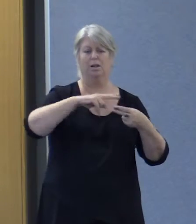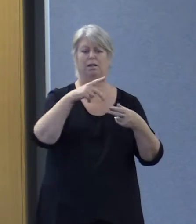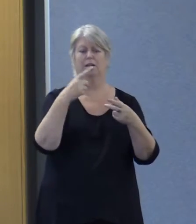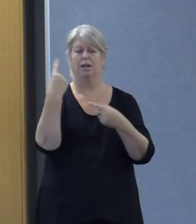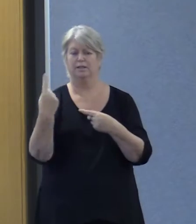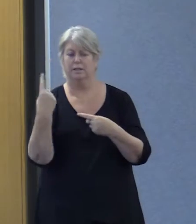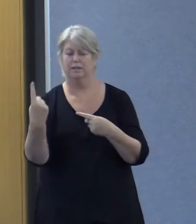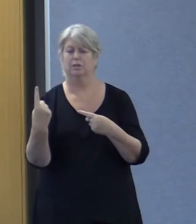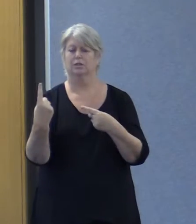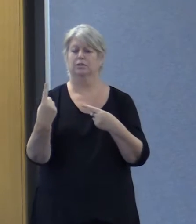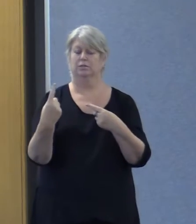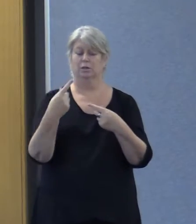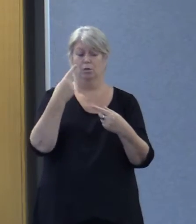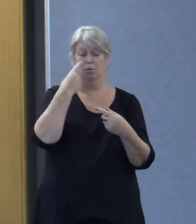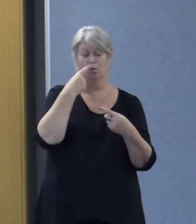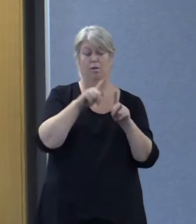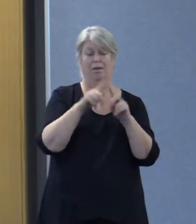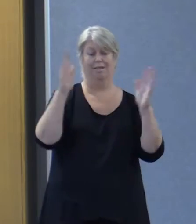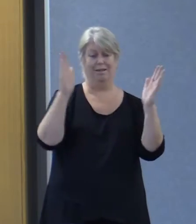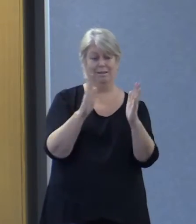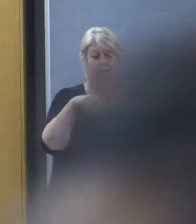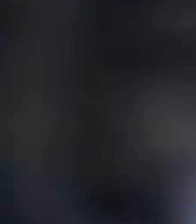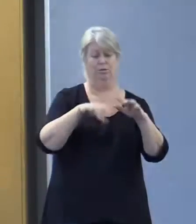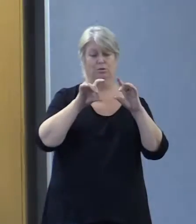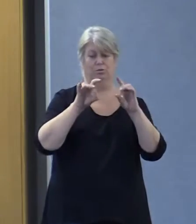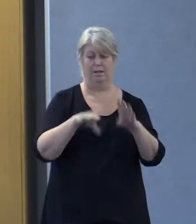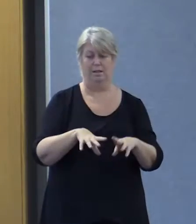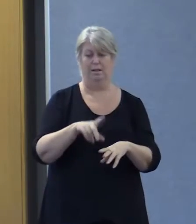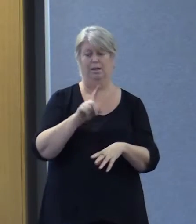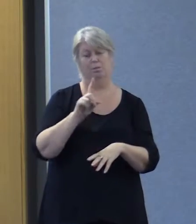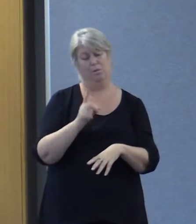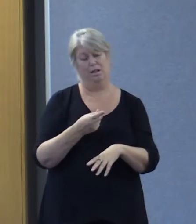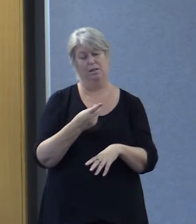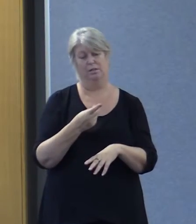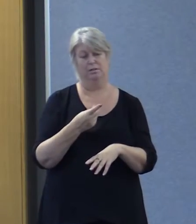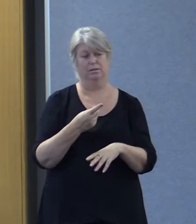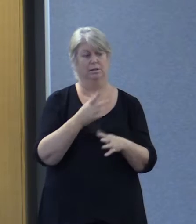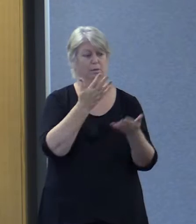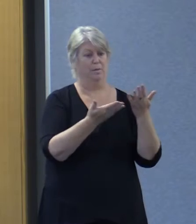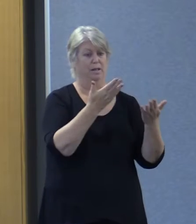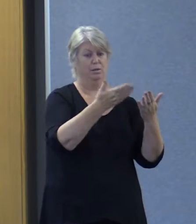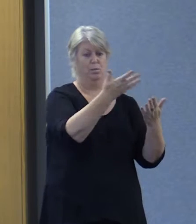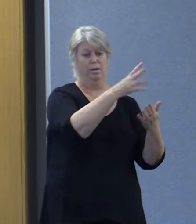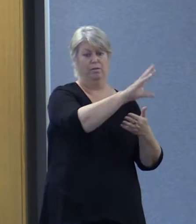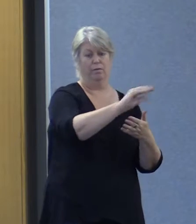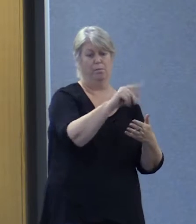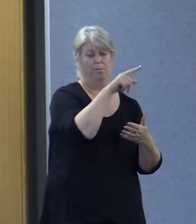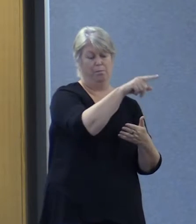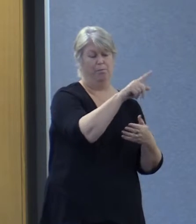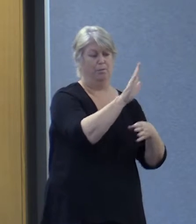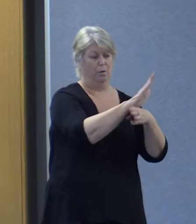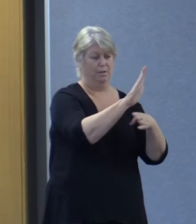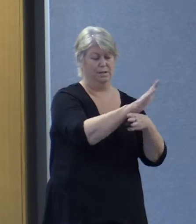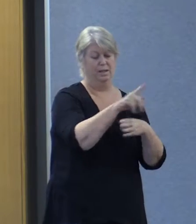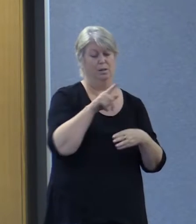that whilst occurring less in Australia than countries of origin, these experiences continue